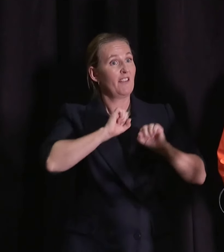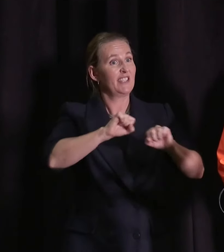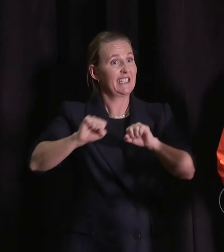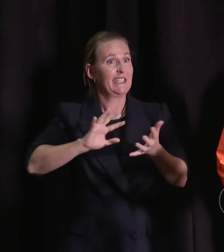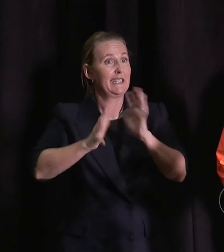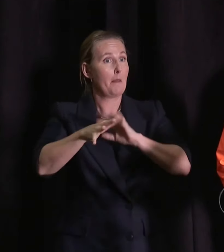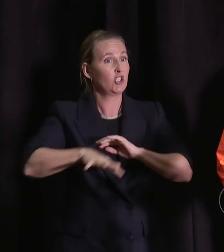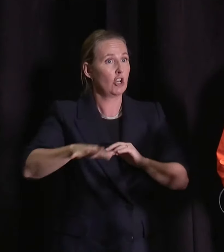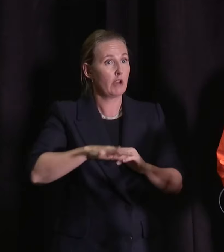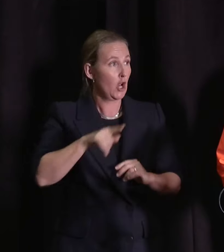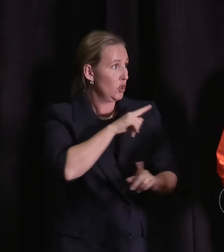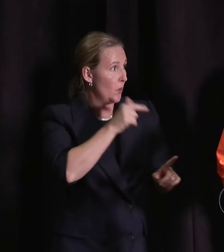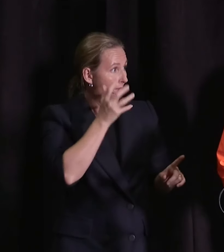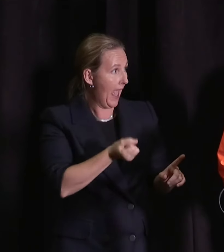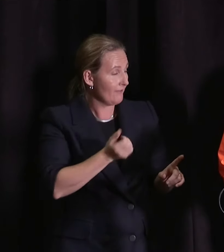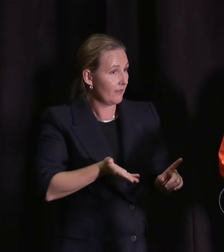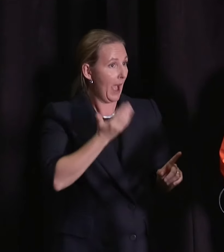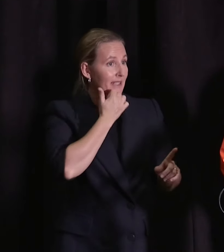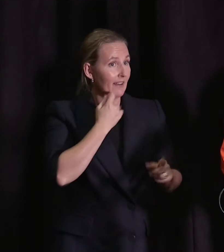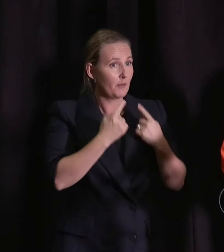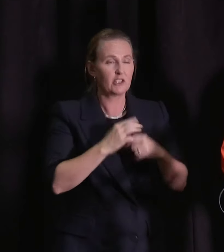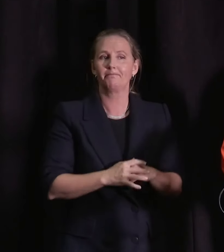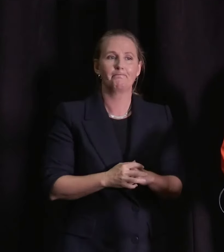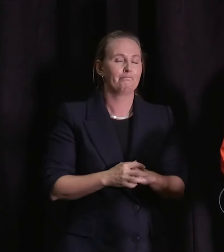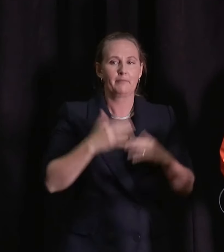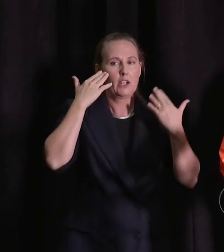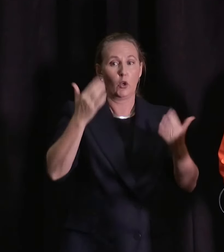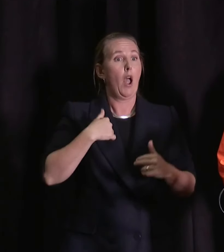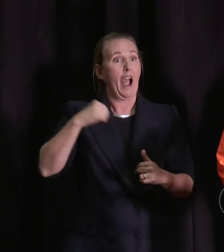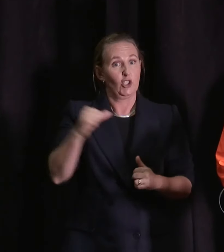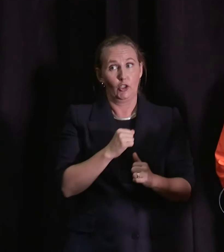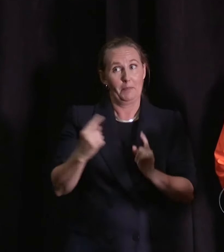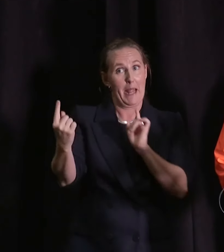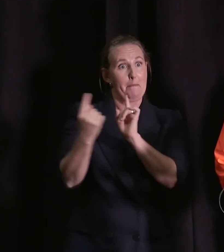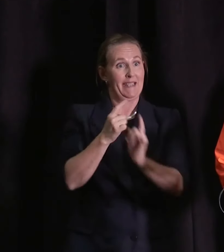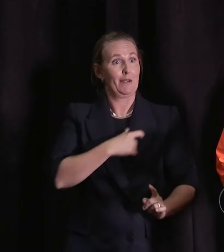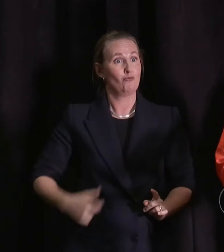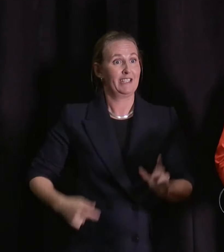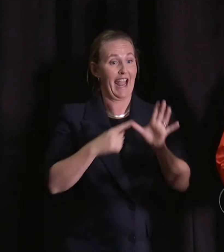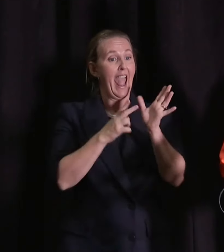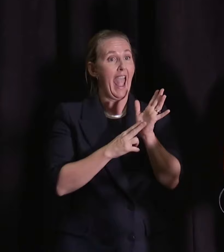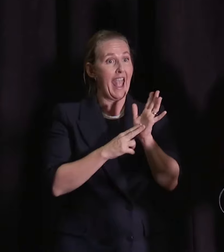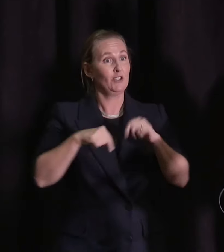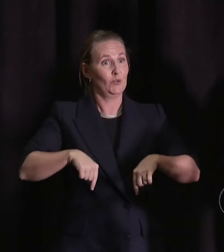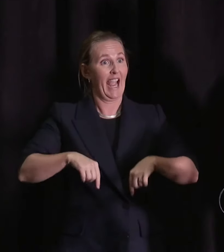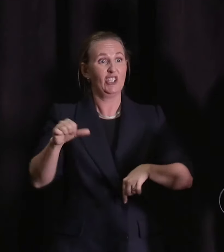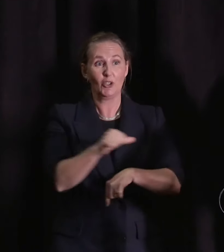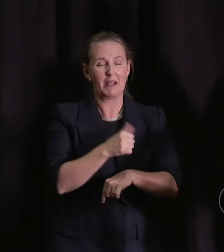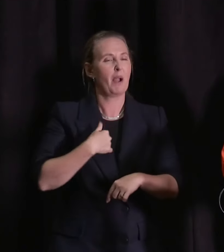I don't know. I was scheduled to meet this afternoon as well, and I'm not sure, suspect that's not going to go ahead, but